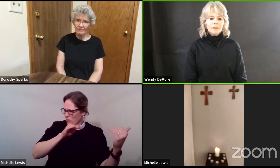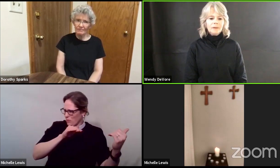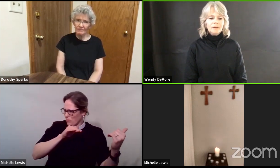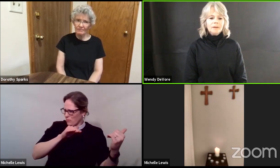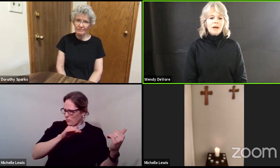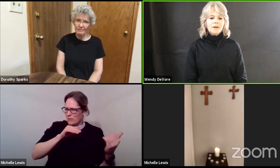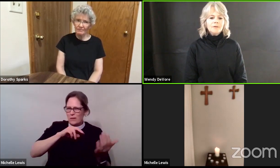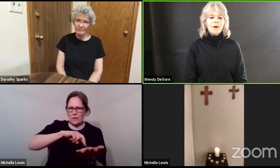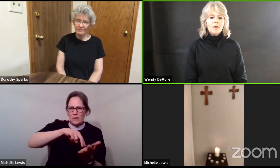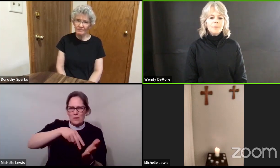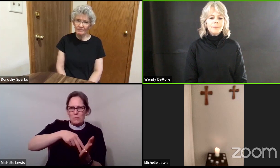God of hope,